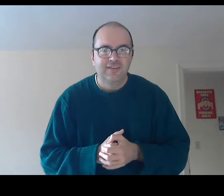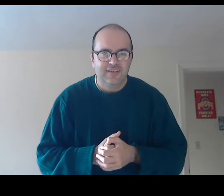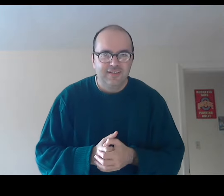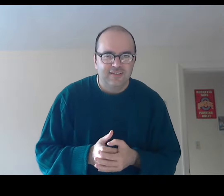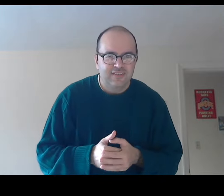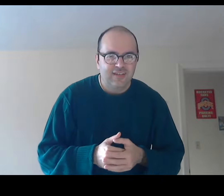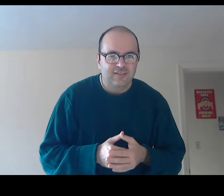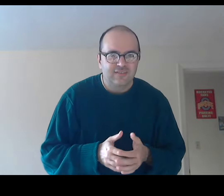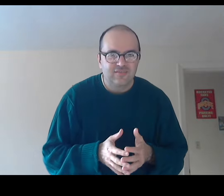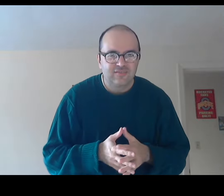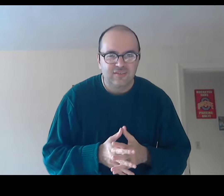Next,